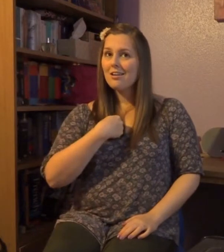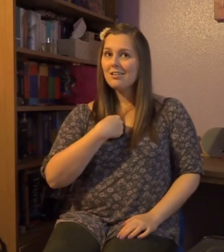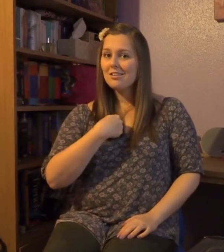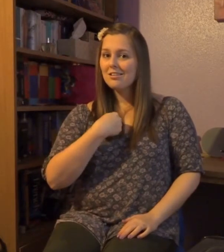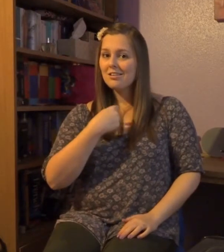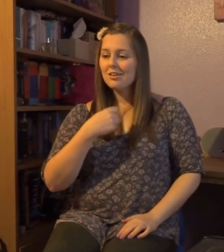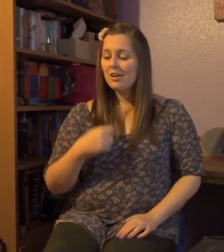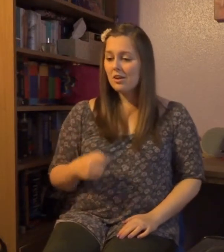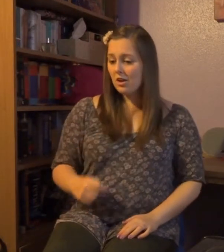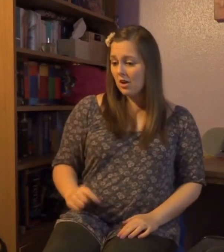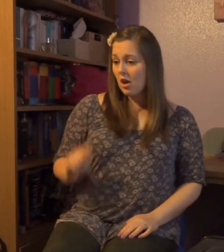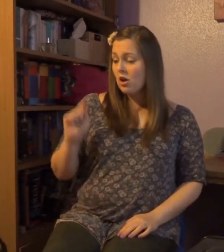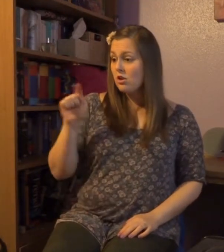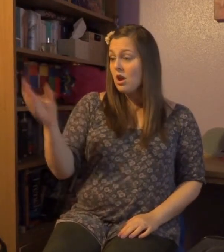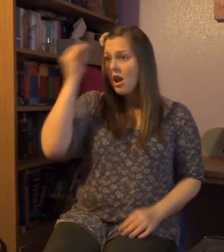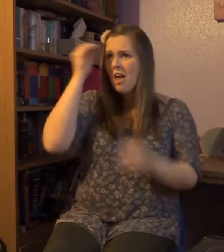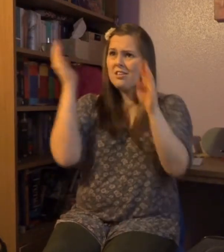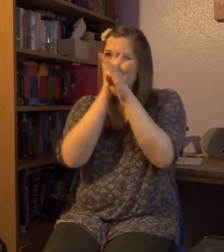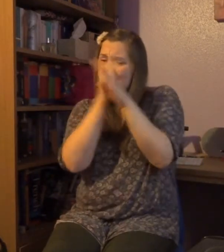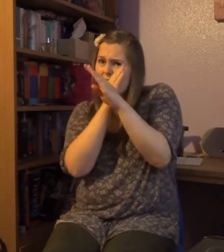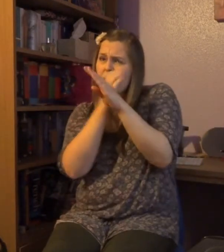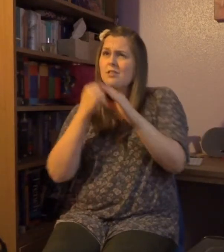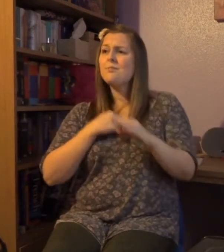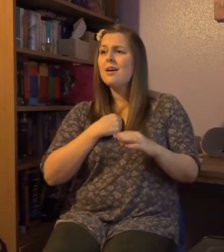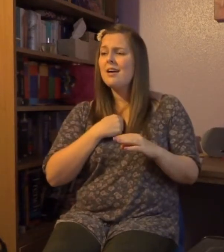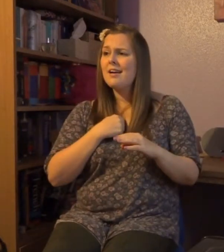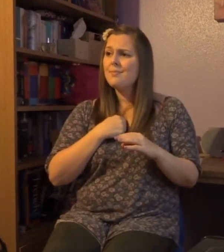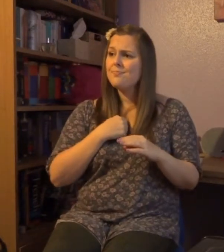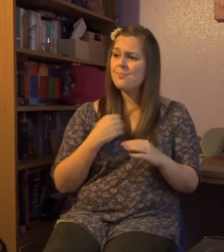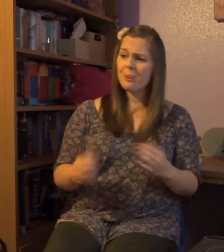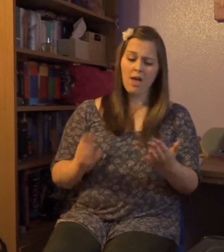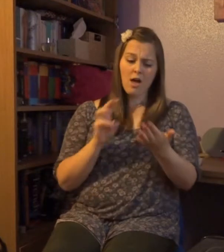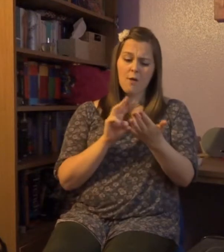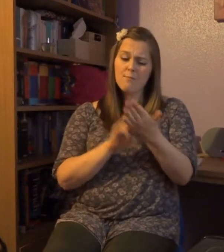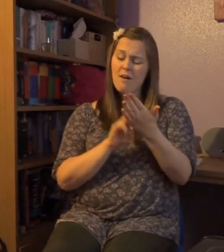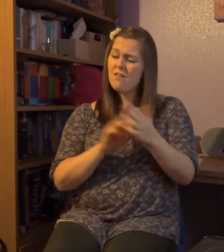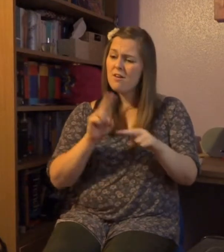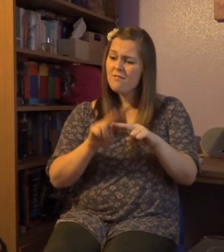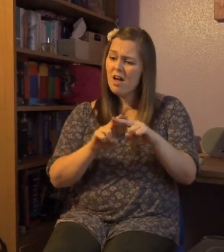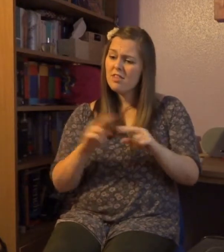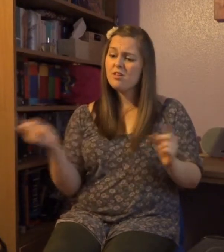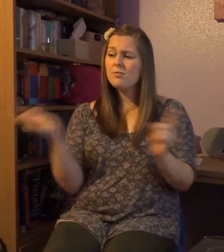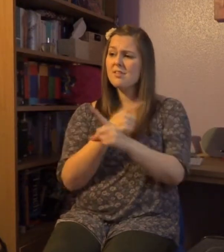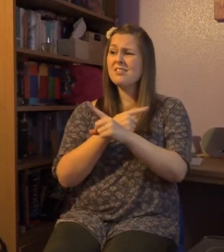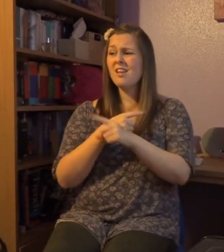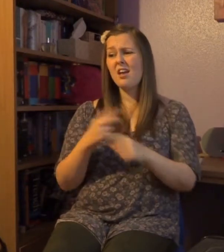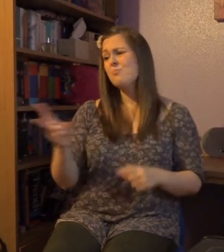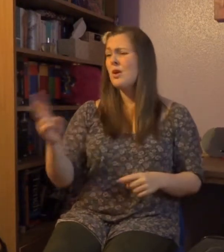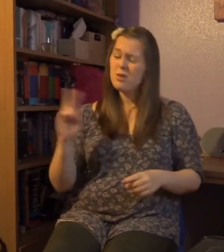place You learn my secrets and you figure out why I'm guarded You say we'll never make my parents'